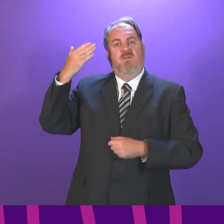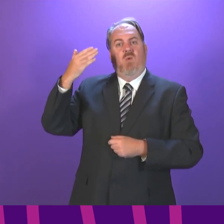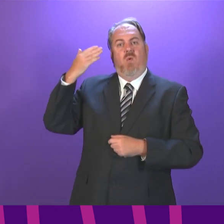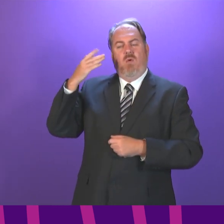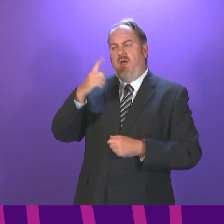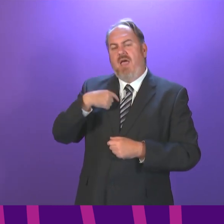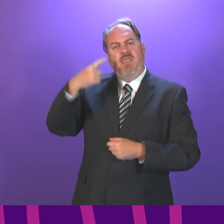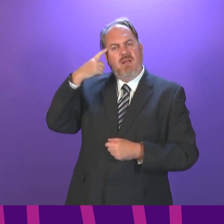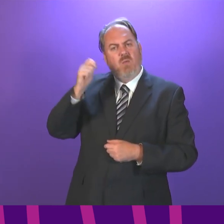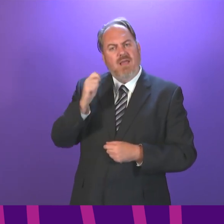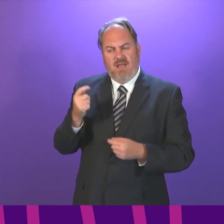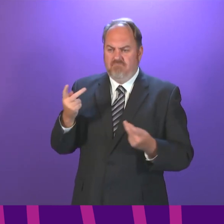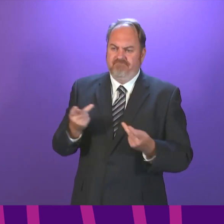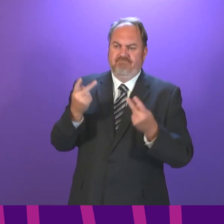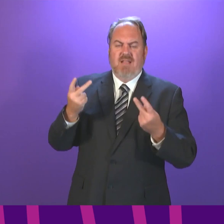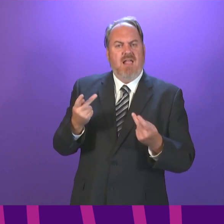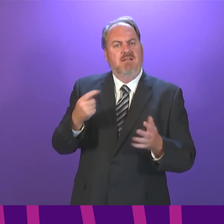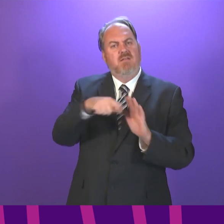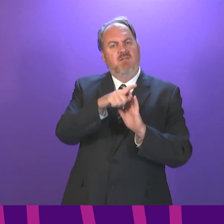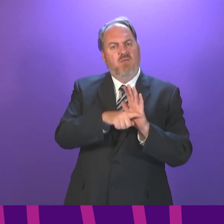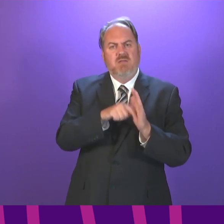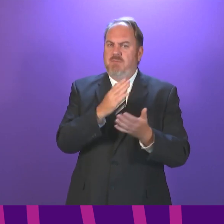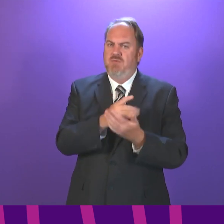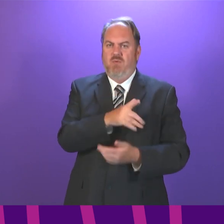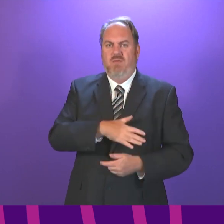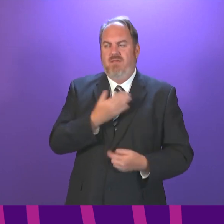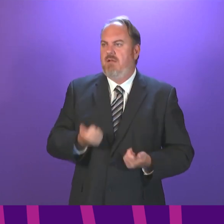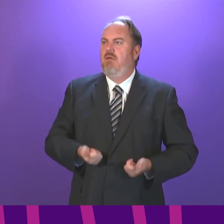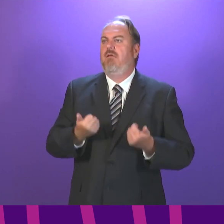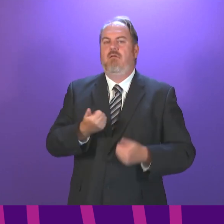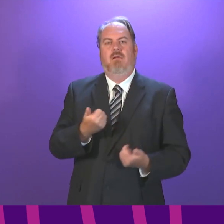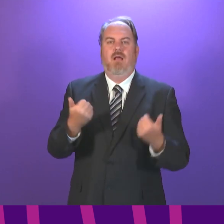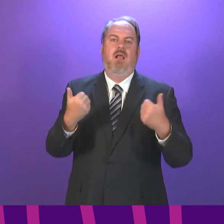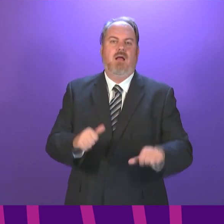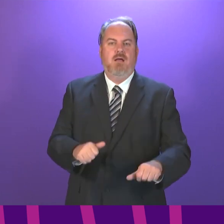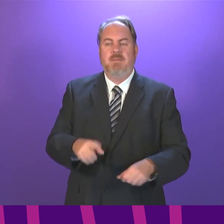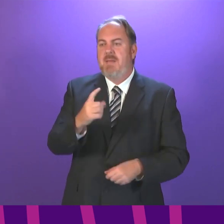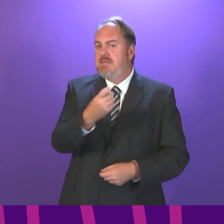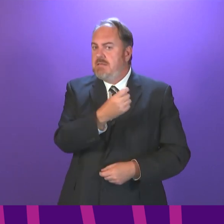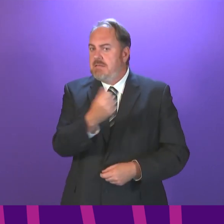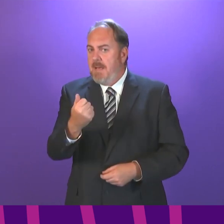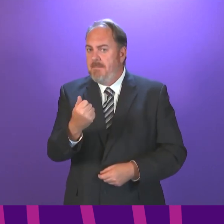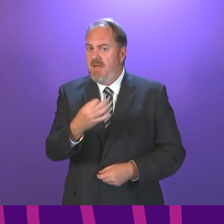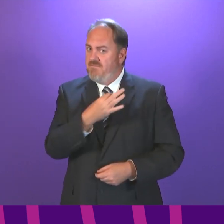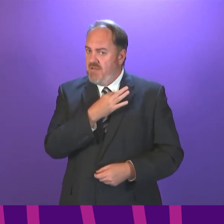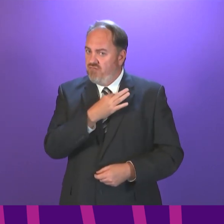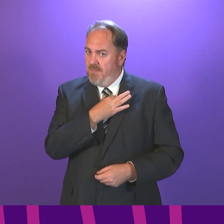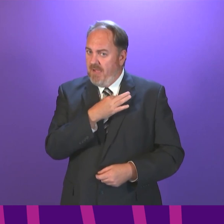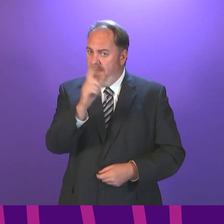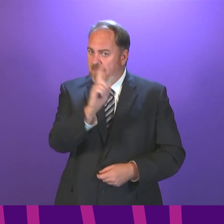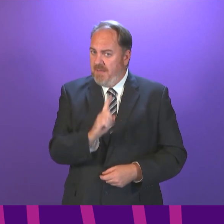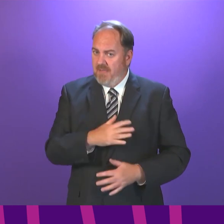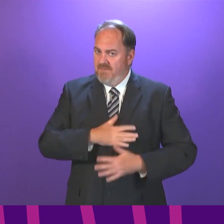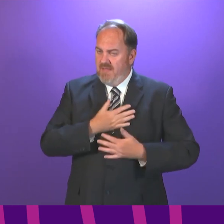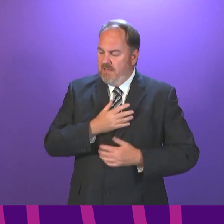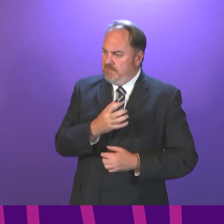regulations. That is something that will be welcome for many, but a source of anxiety for some. The Chief Medical Officer